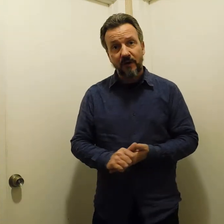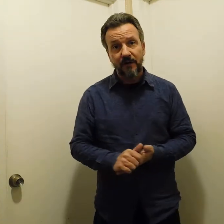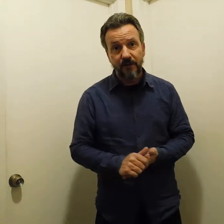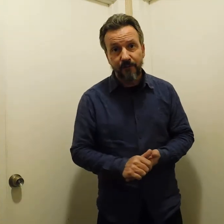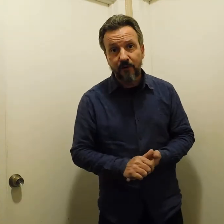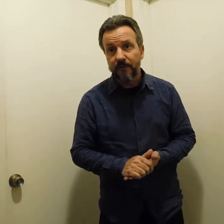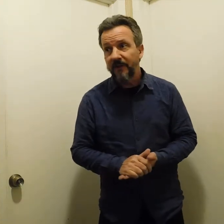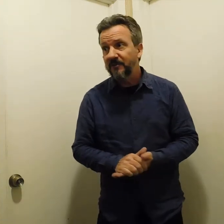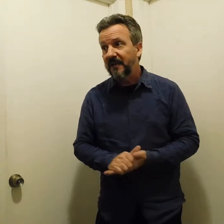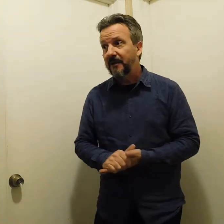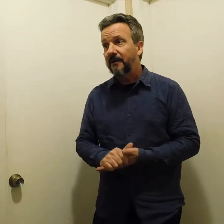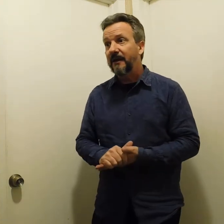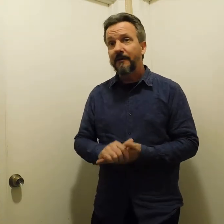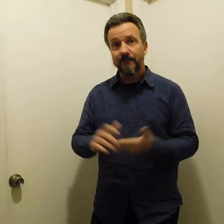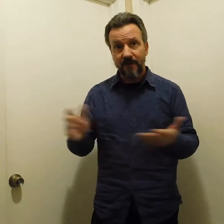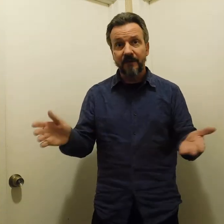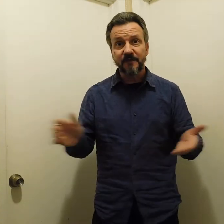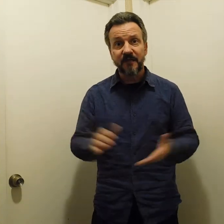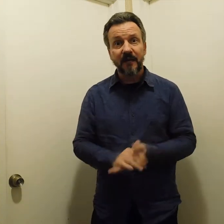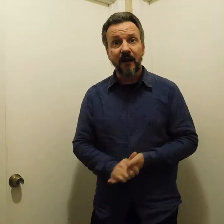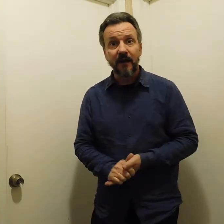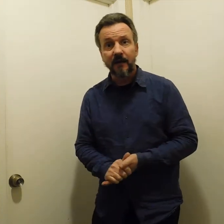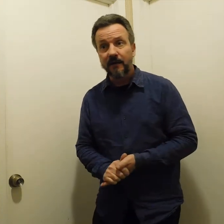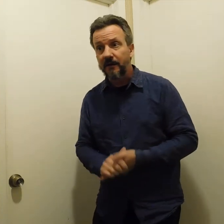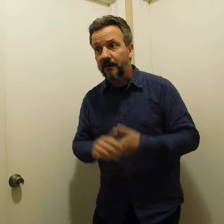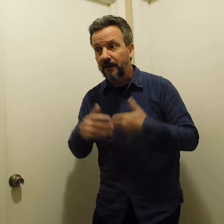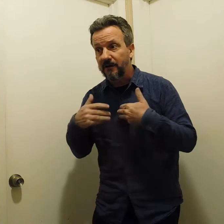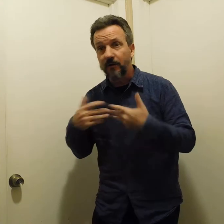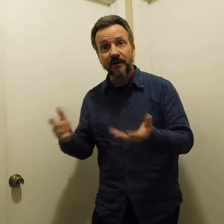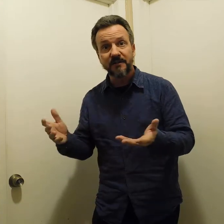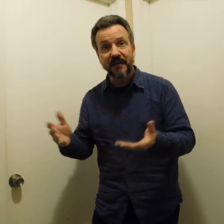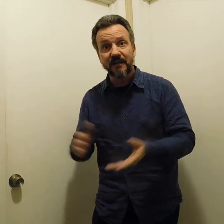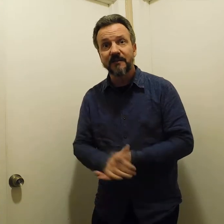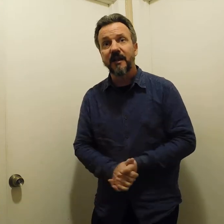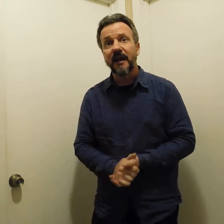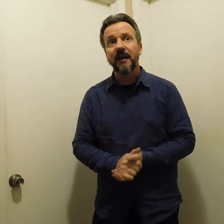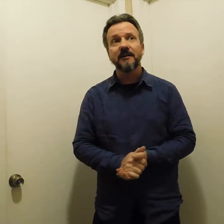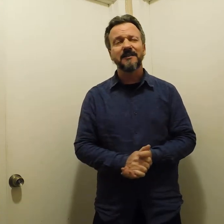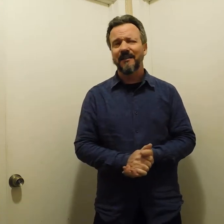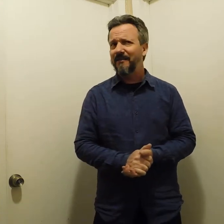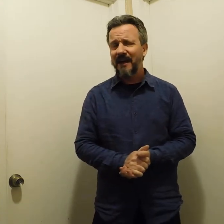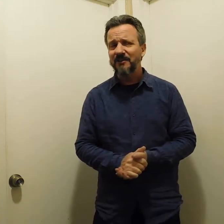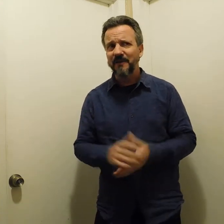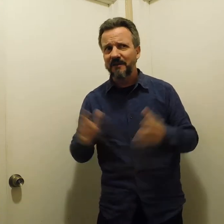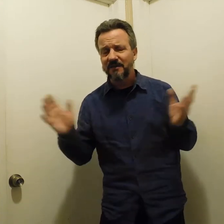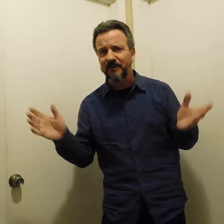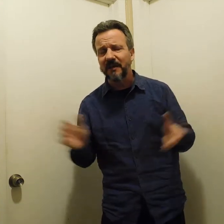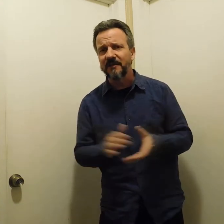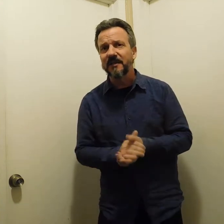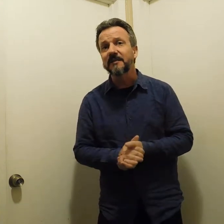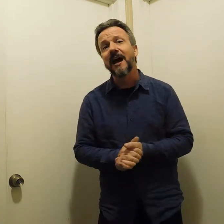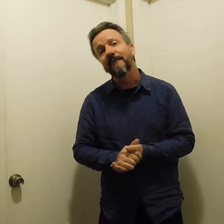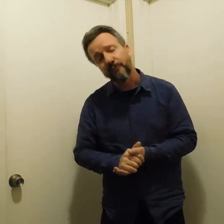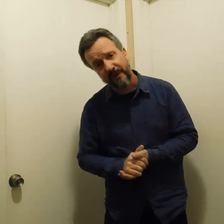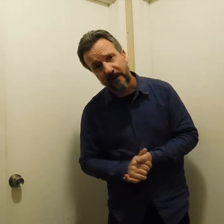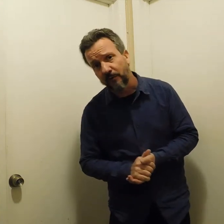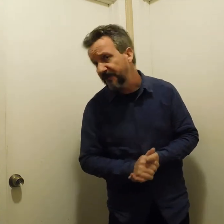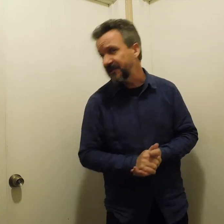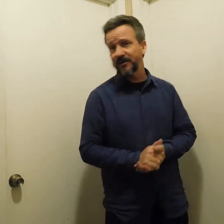work in a cubicle and people say that means that I don't understand and that to me doesn't make any sense. I have three older sisters.